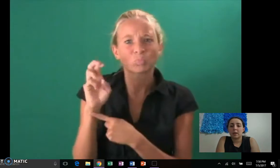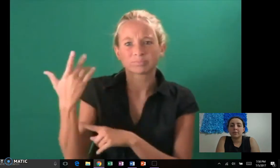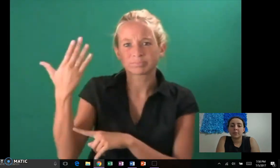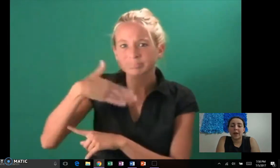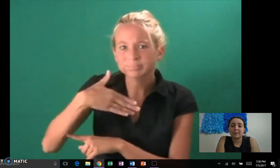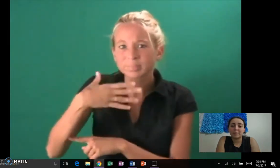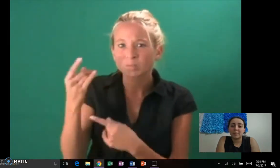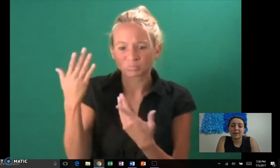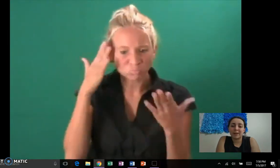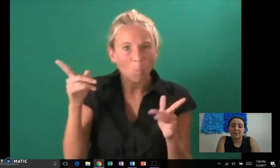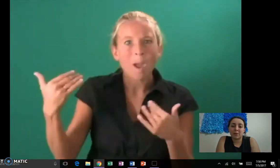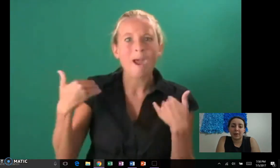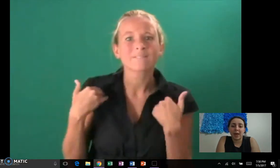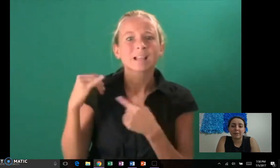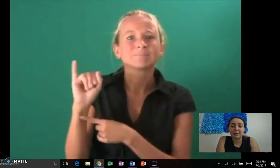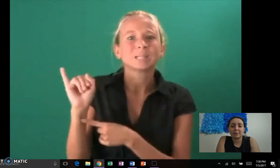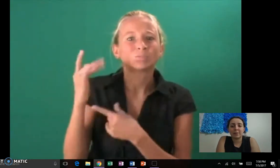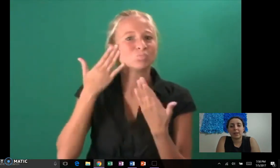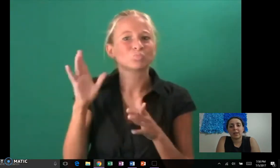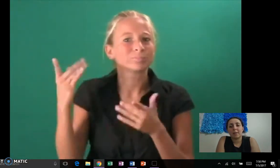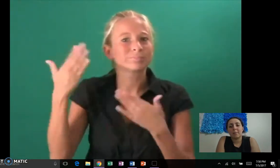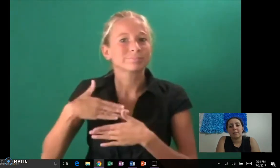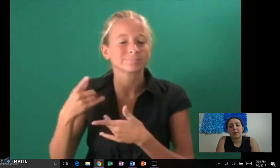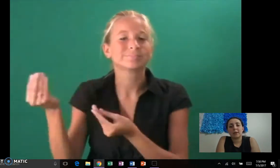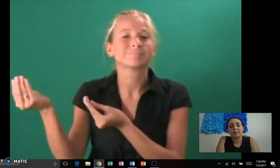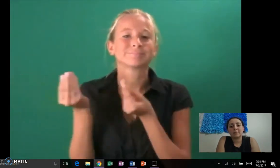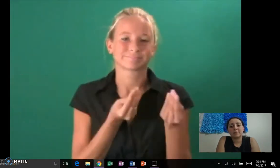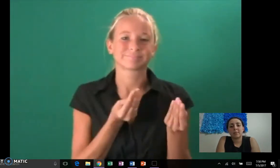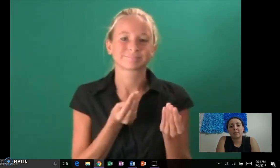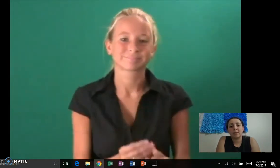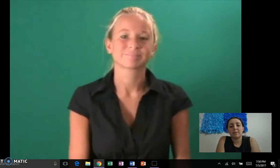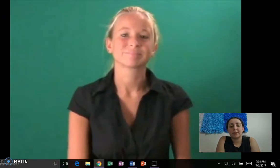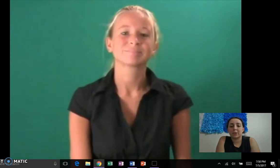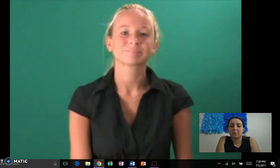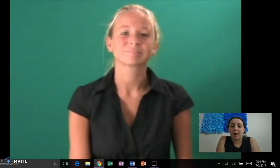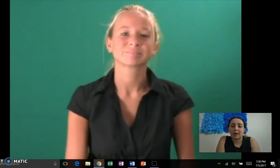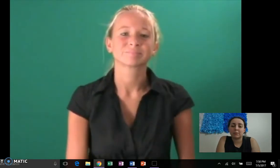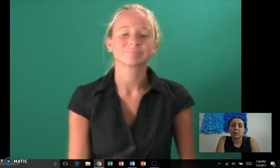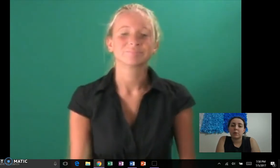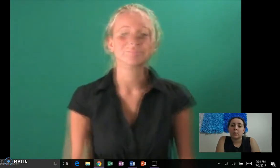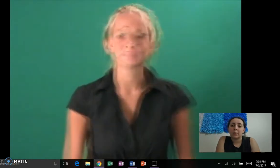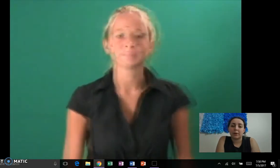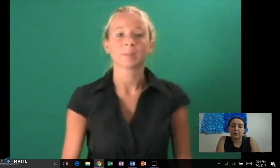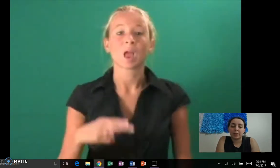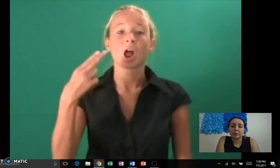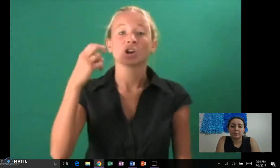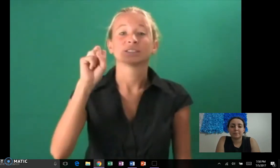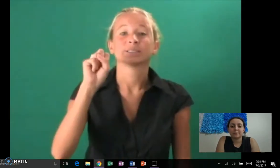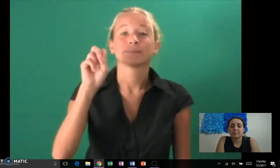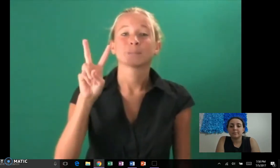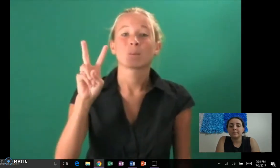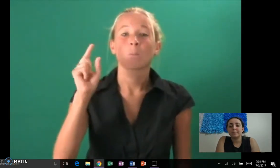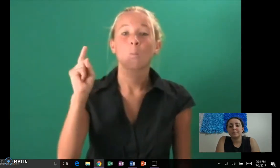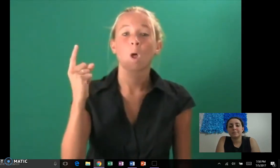A person who has it may not even know they have it because the infection can be passed without your knowledge.